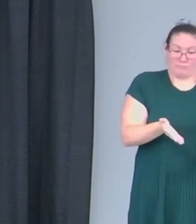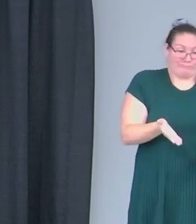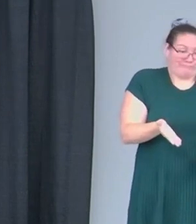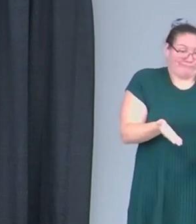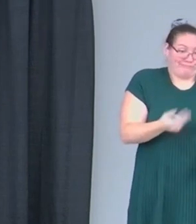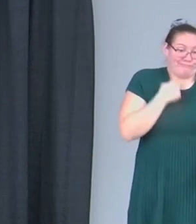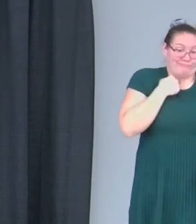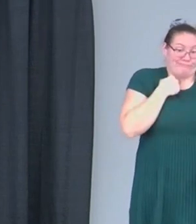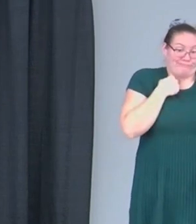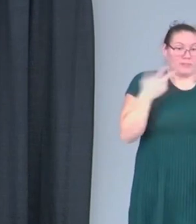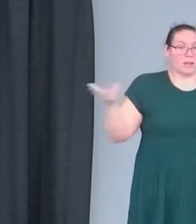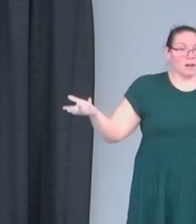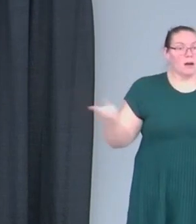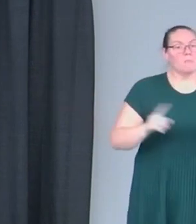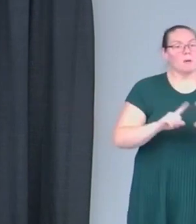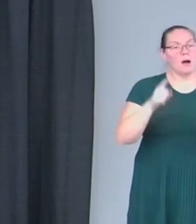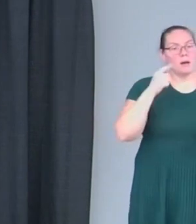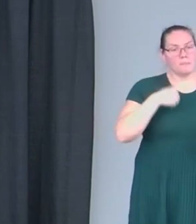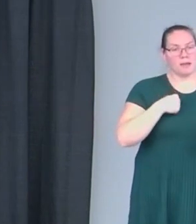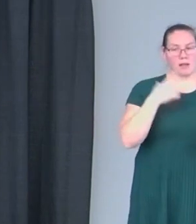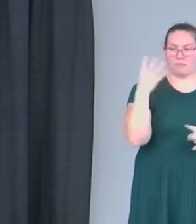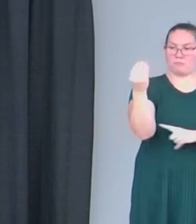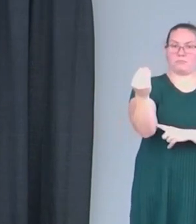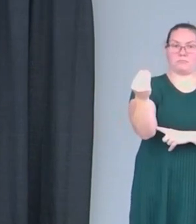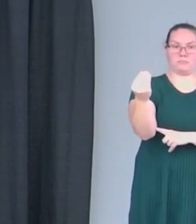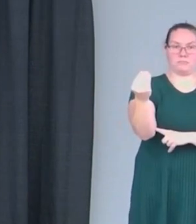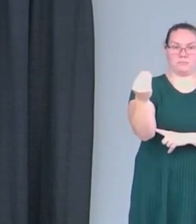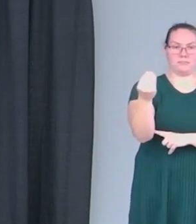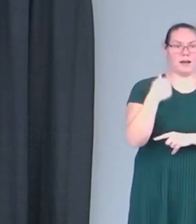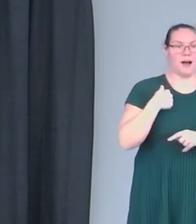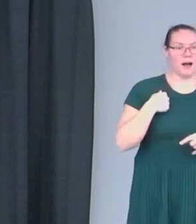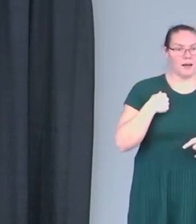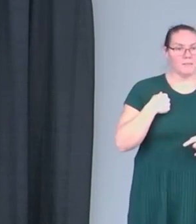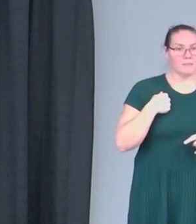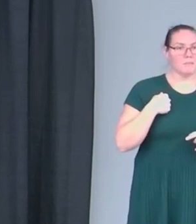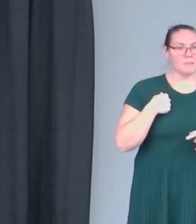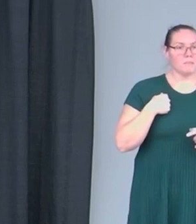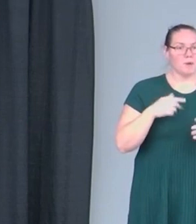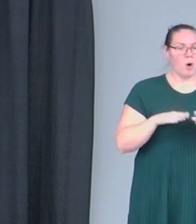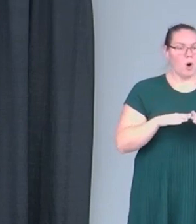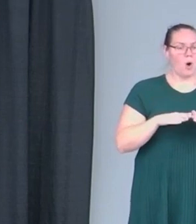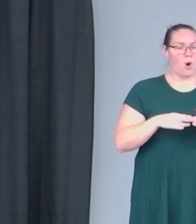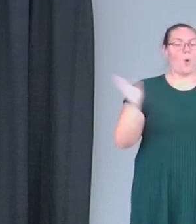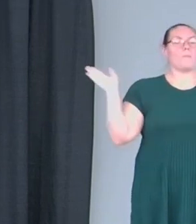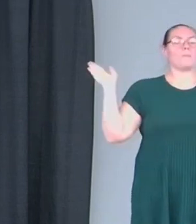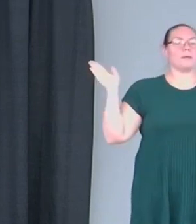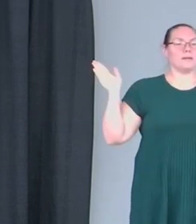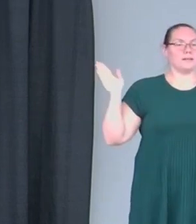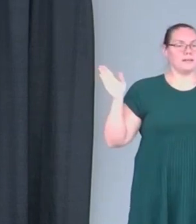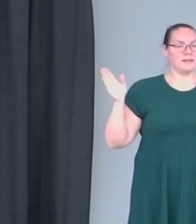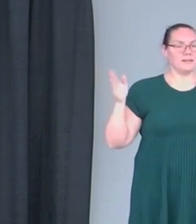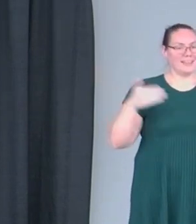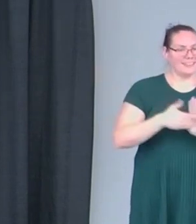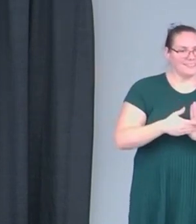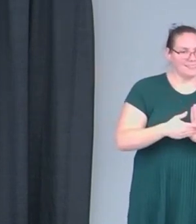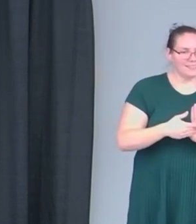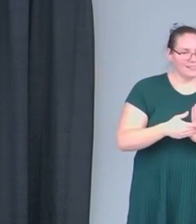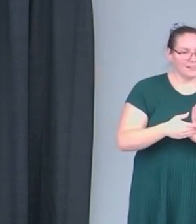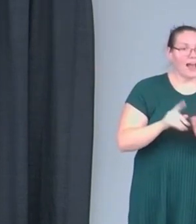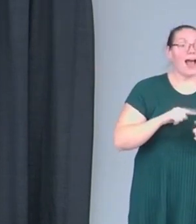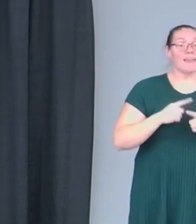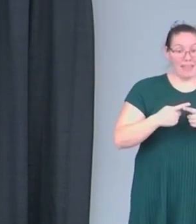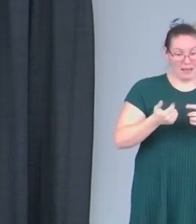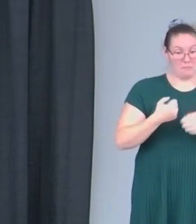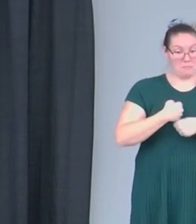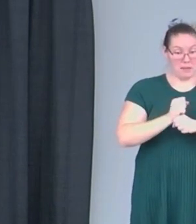But that's me. But by me going out, I am opening myself up to the adversity and then creating